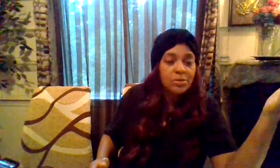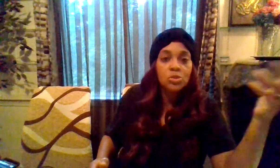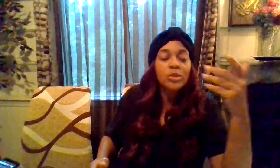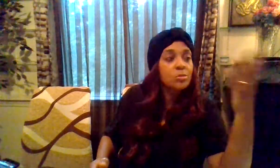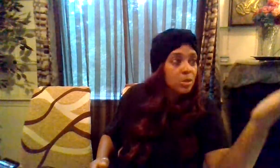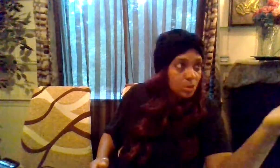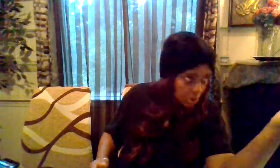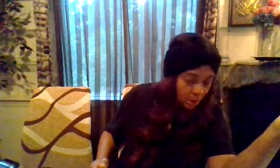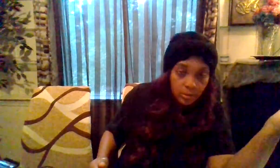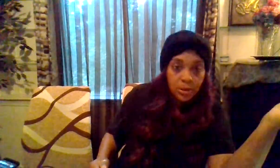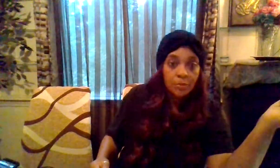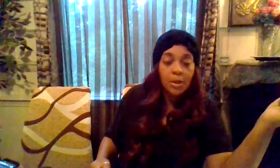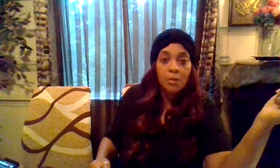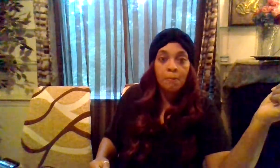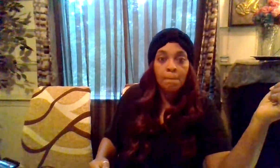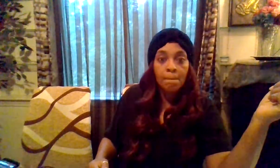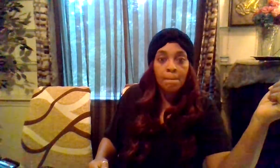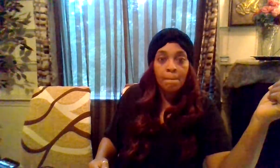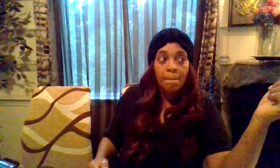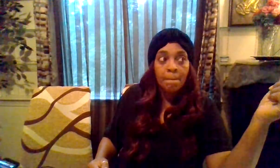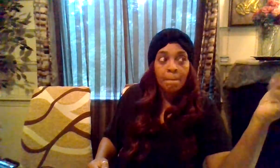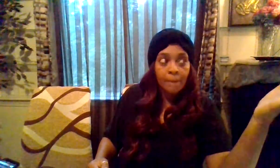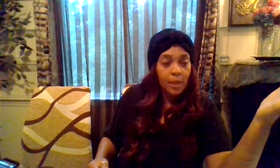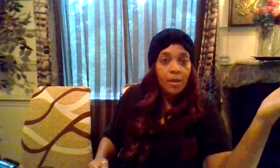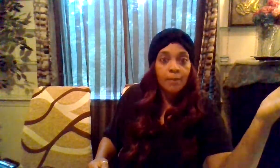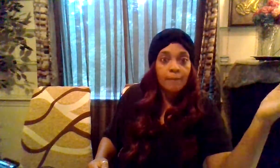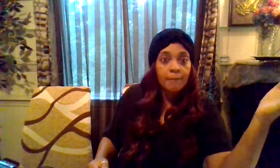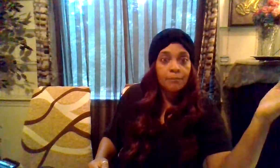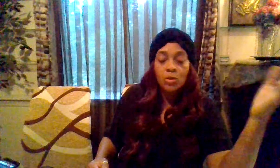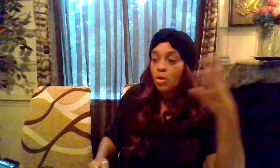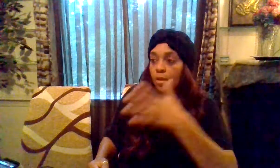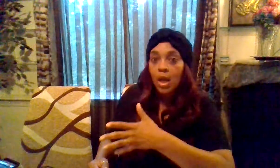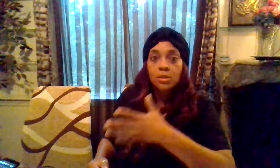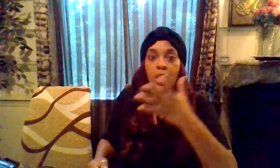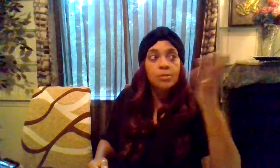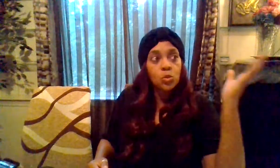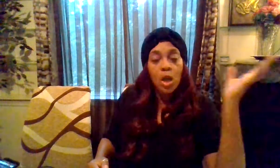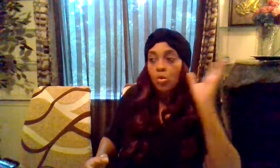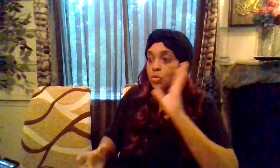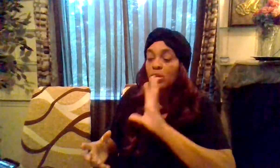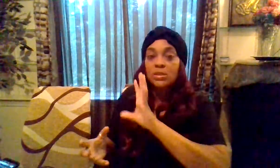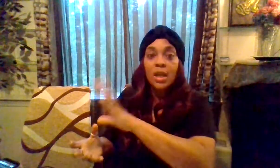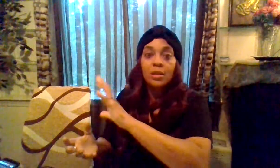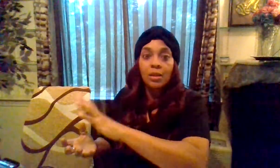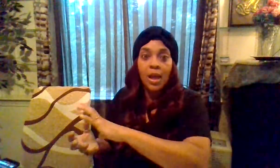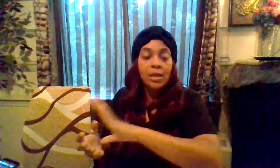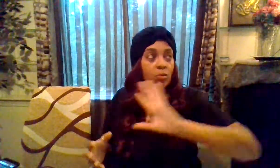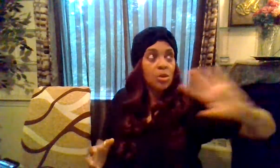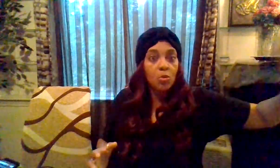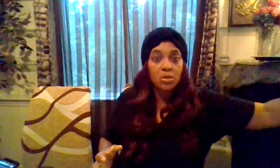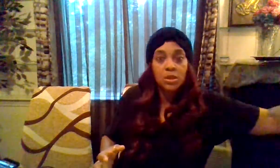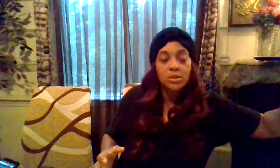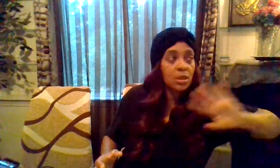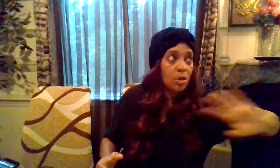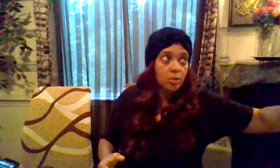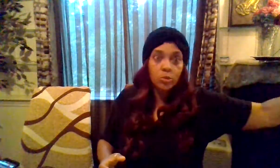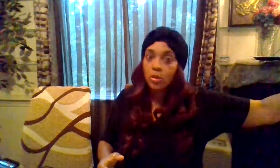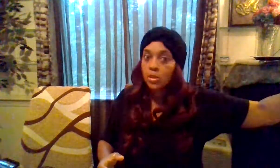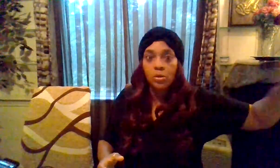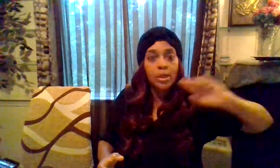situation but you learned something right yeah you know a lot of times we always want to stay in the light and we don't want to touch that dark we want to ignore that